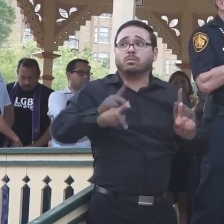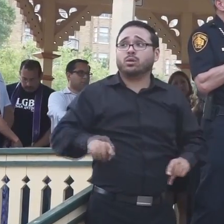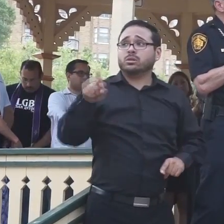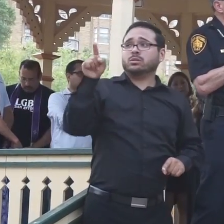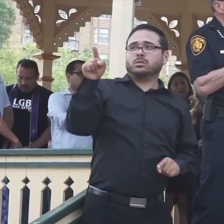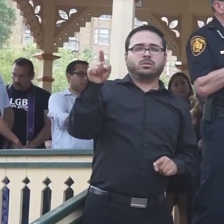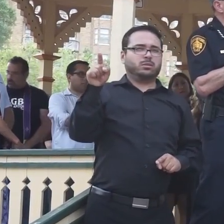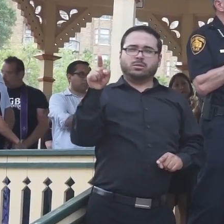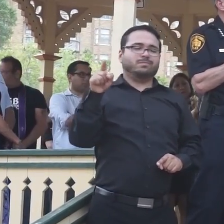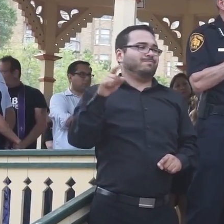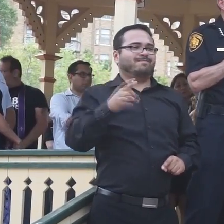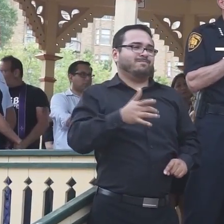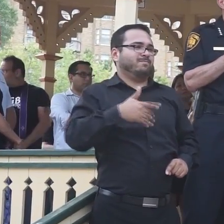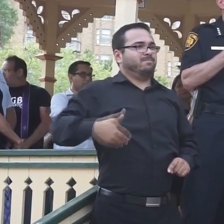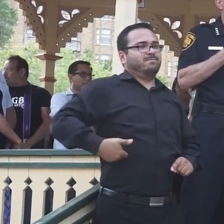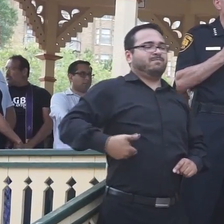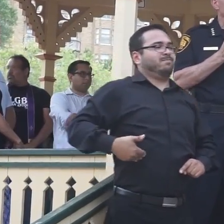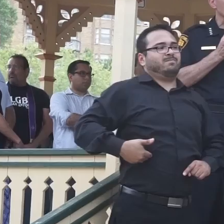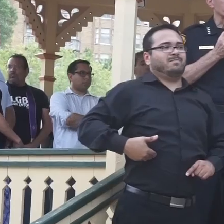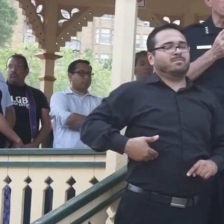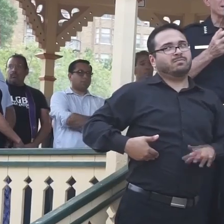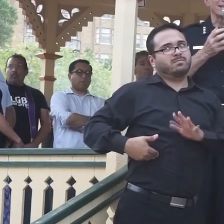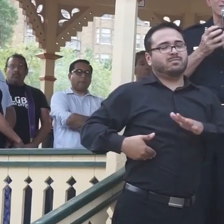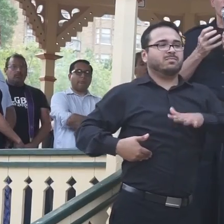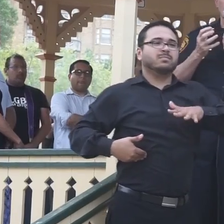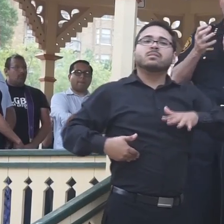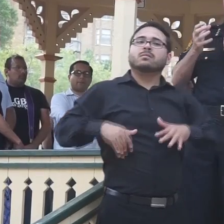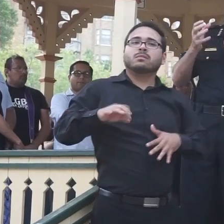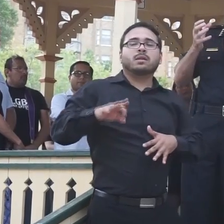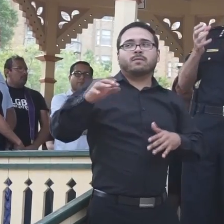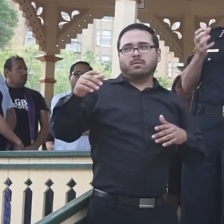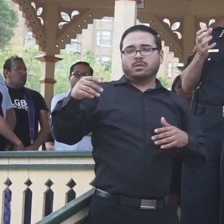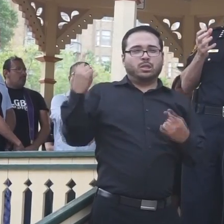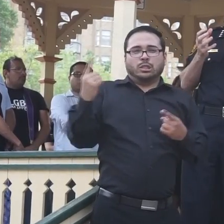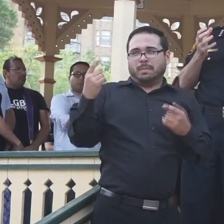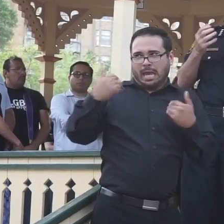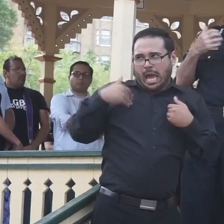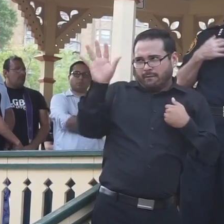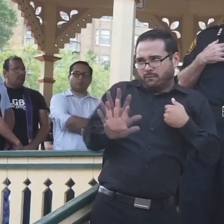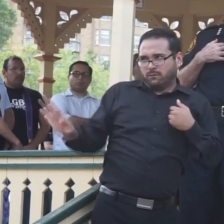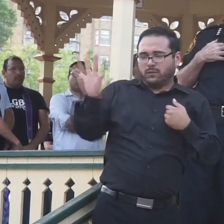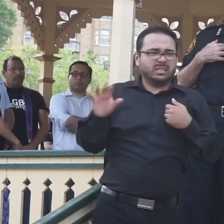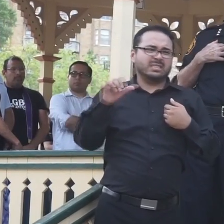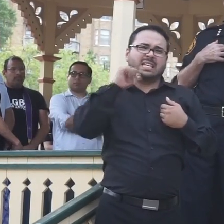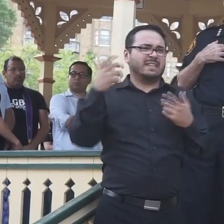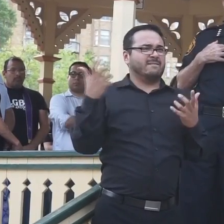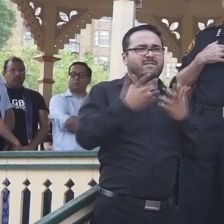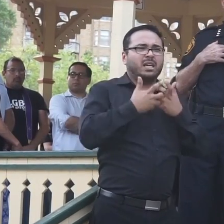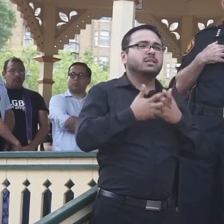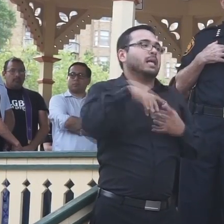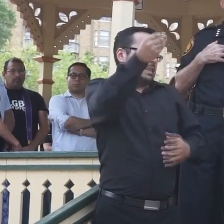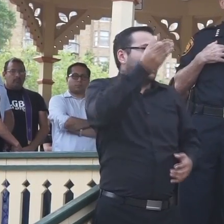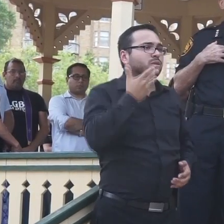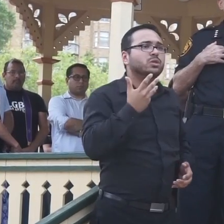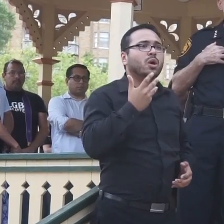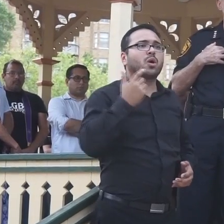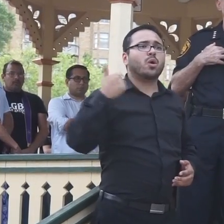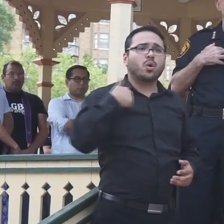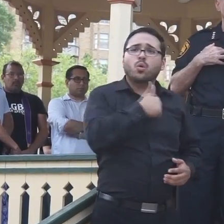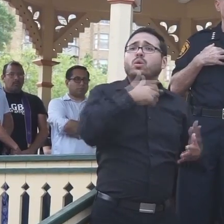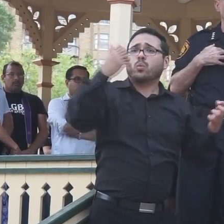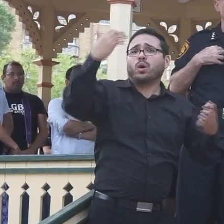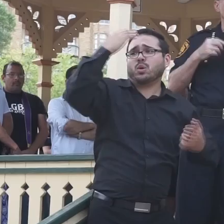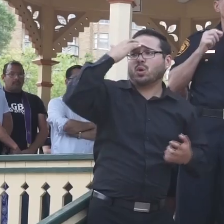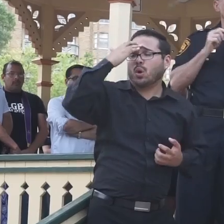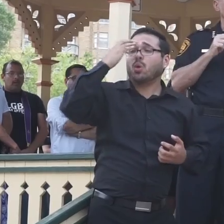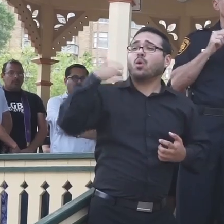quite feel right to you, if they're carrying something that doesn't quite fit in, let us know. We want to know about it. want to investigate